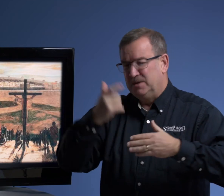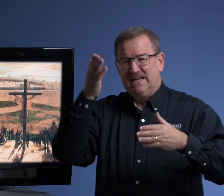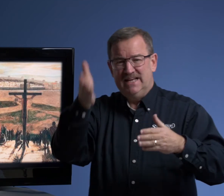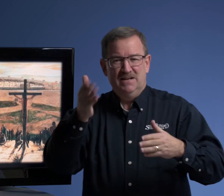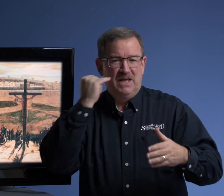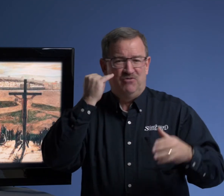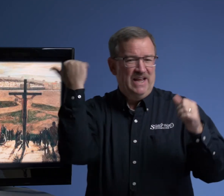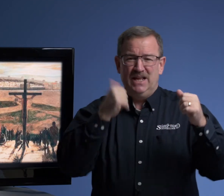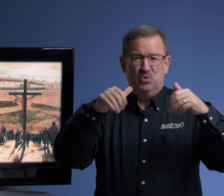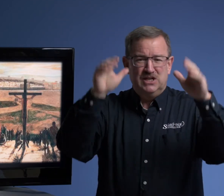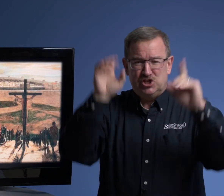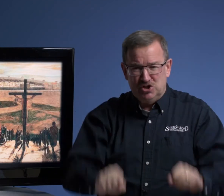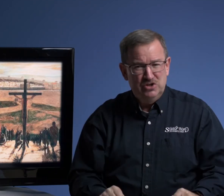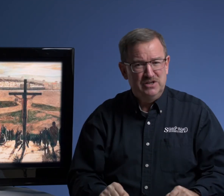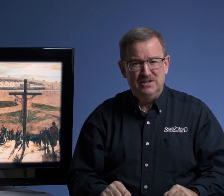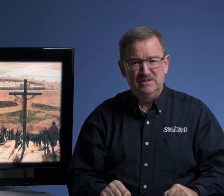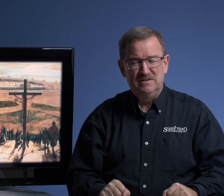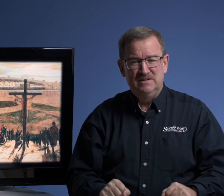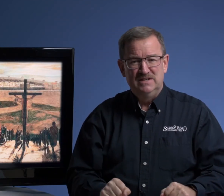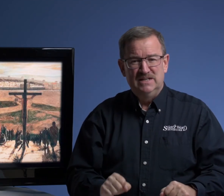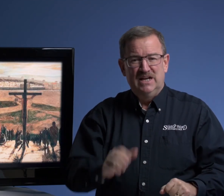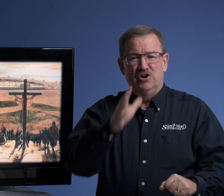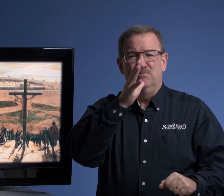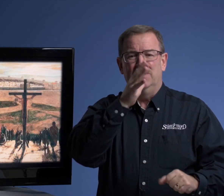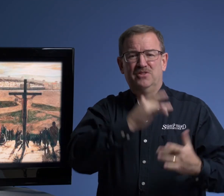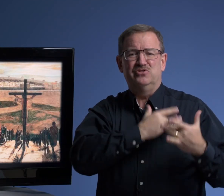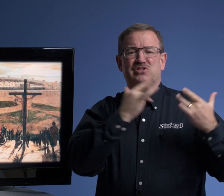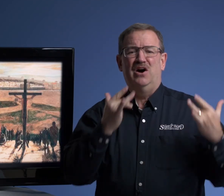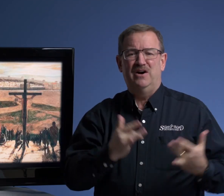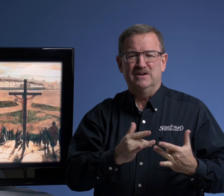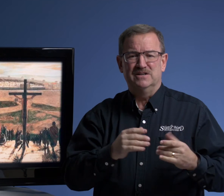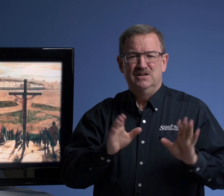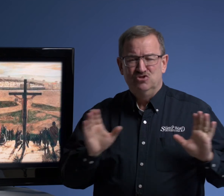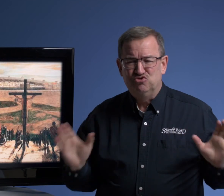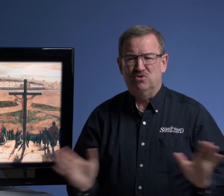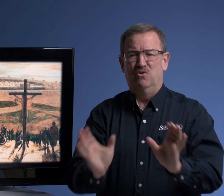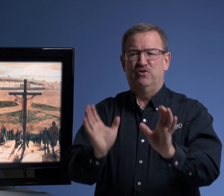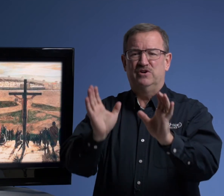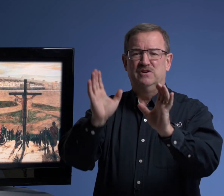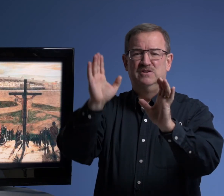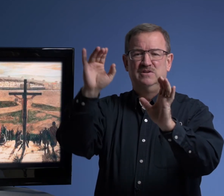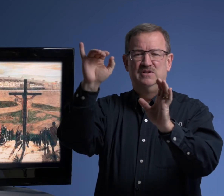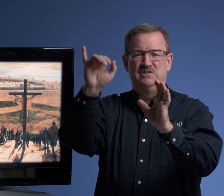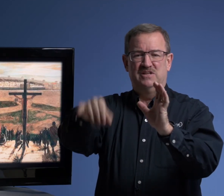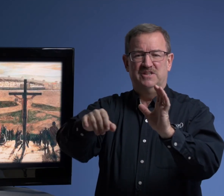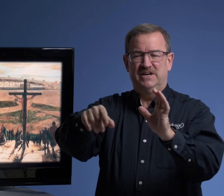him. If any way she could, her mother's heart drove her to that